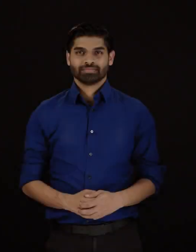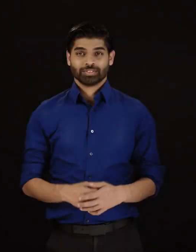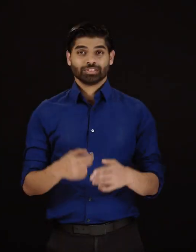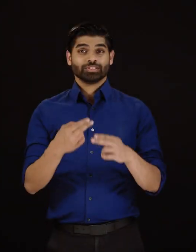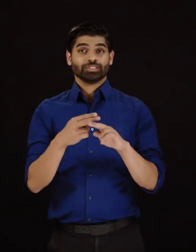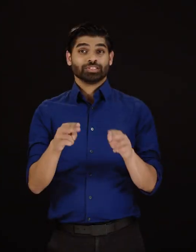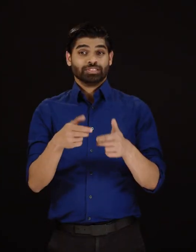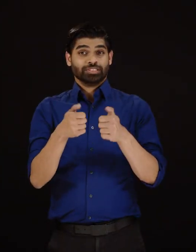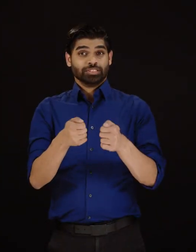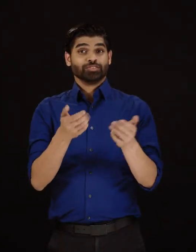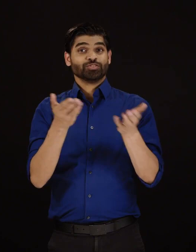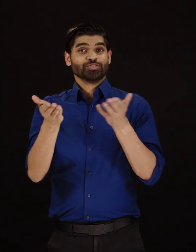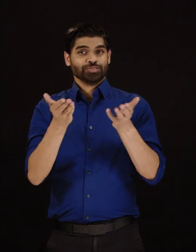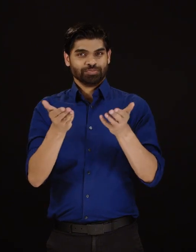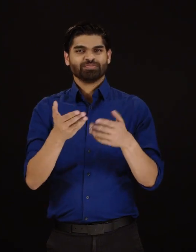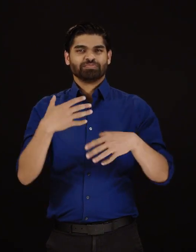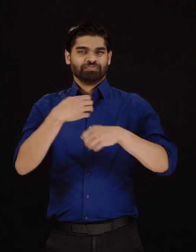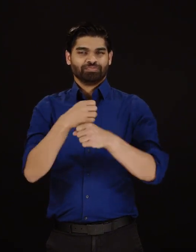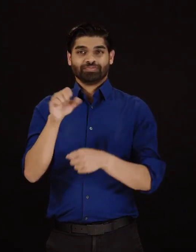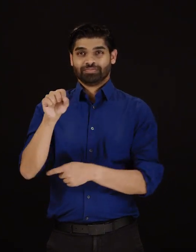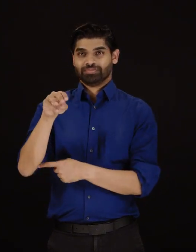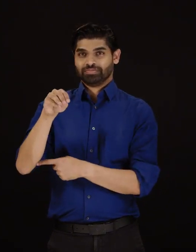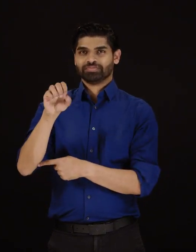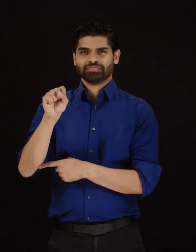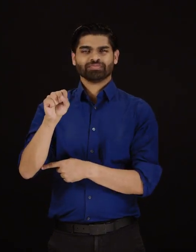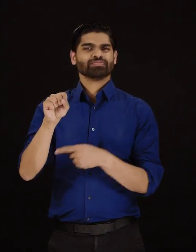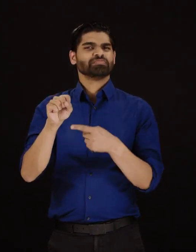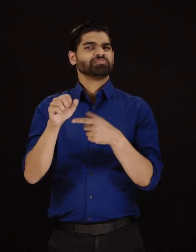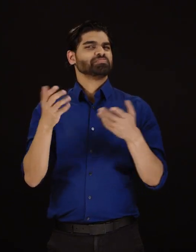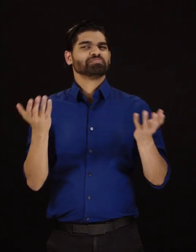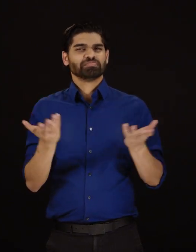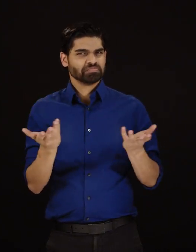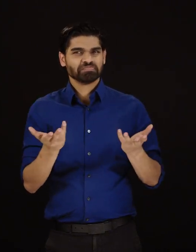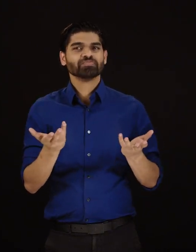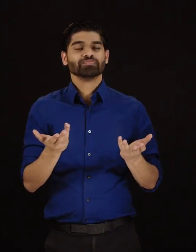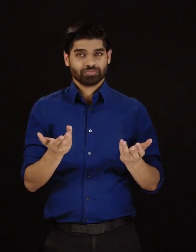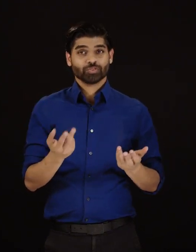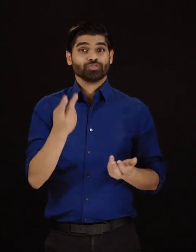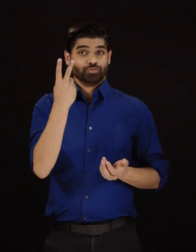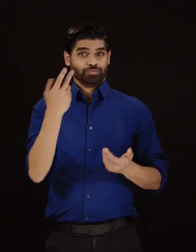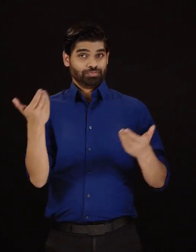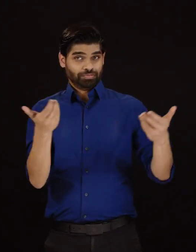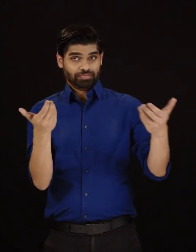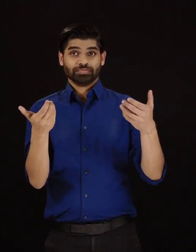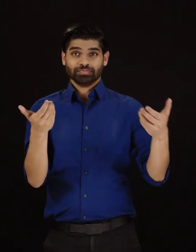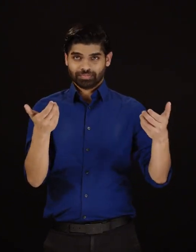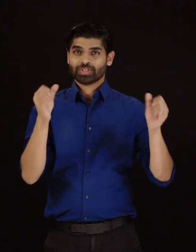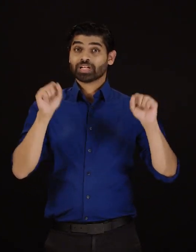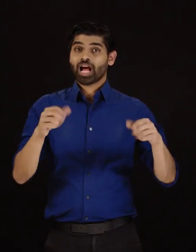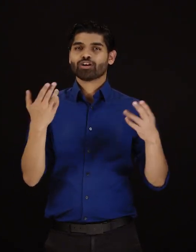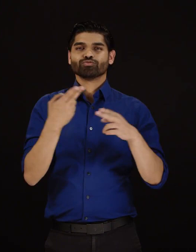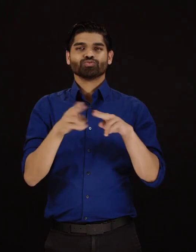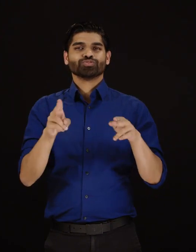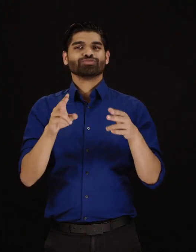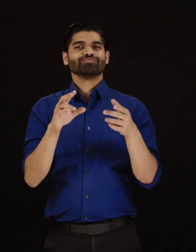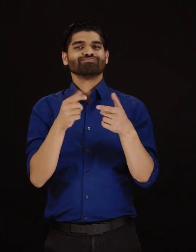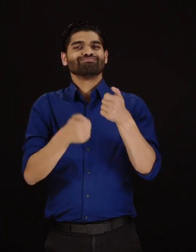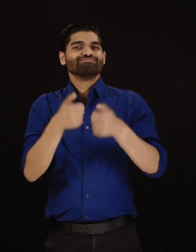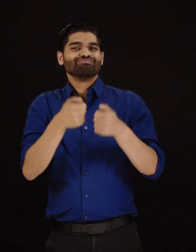SMS, short message service, allows devices to exchange short text messages over a wireless network or